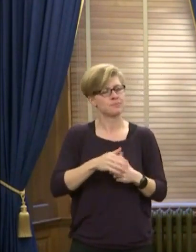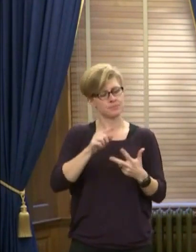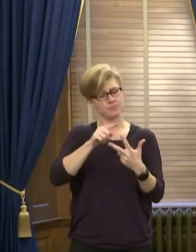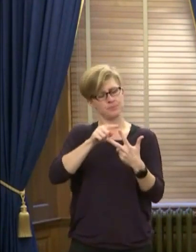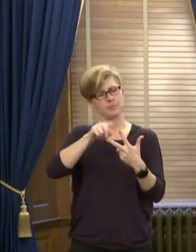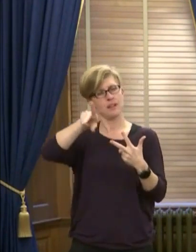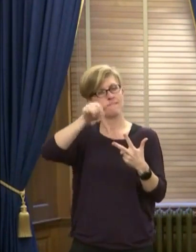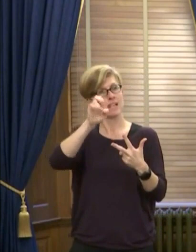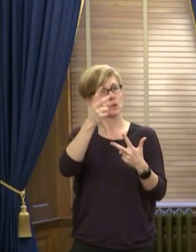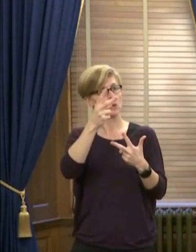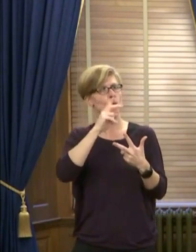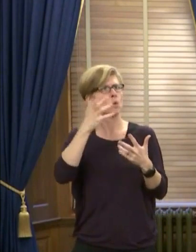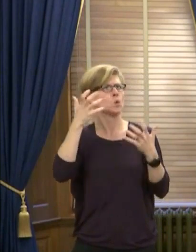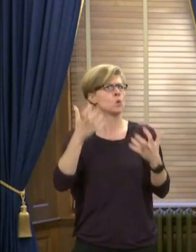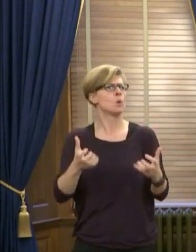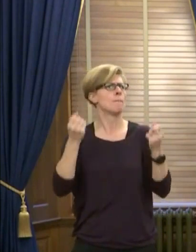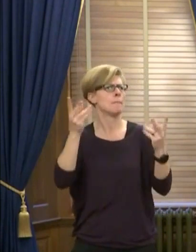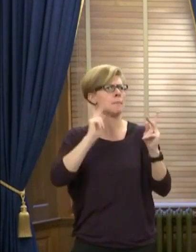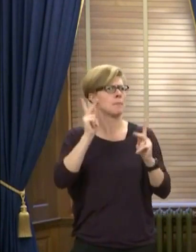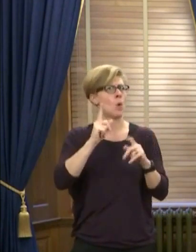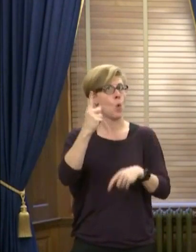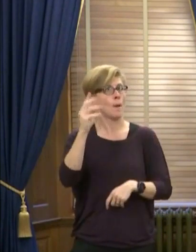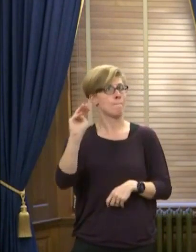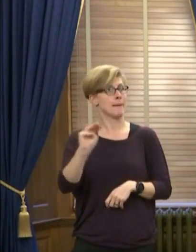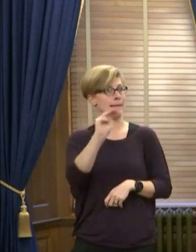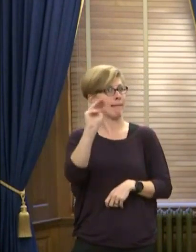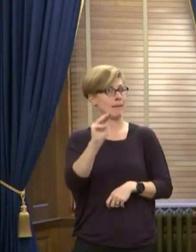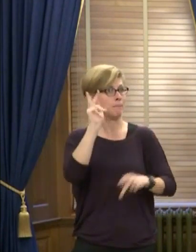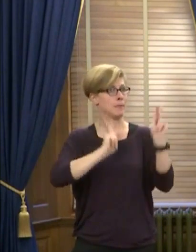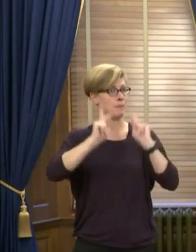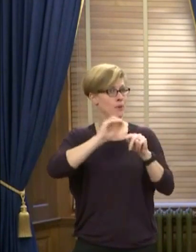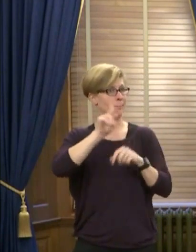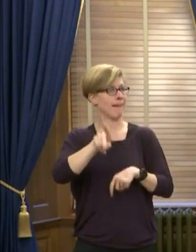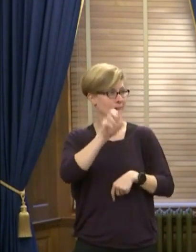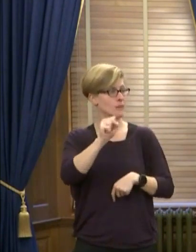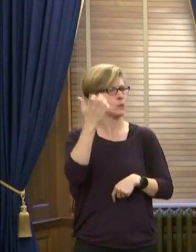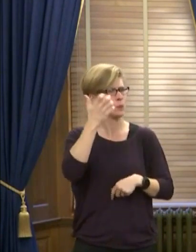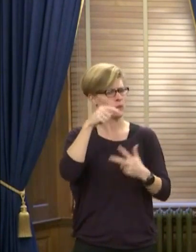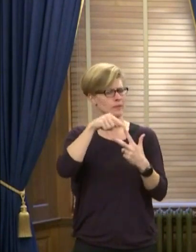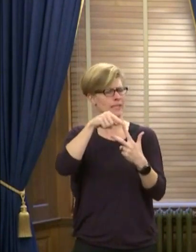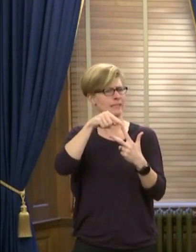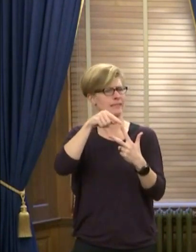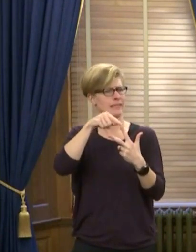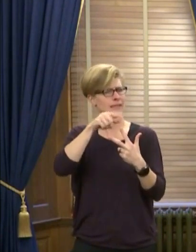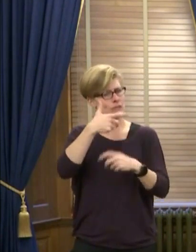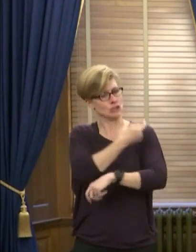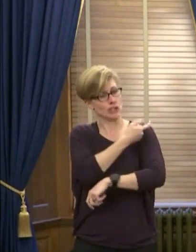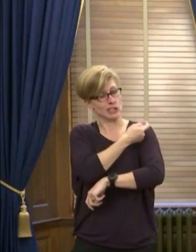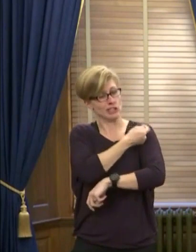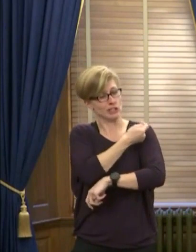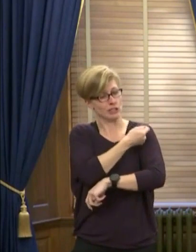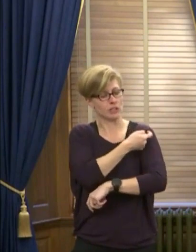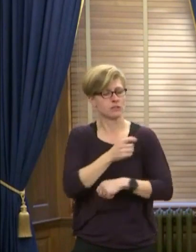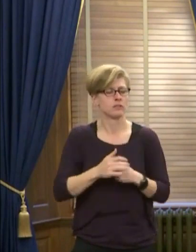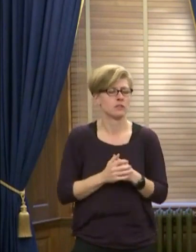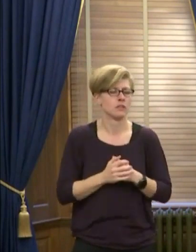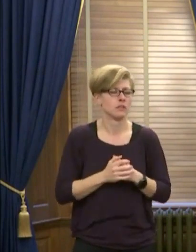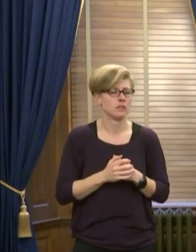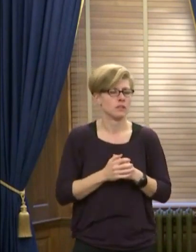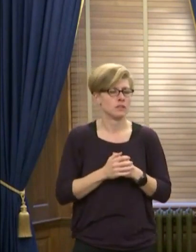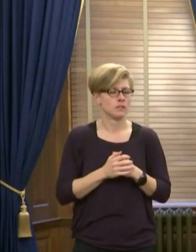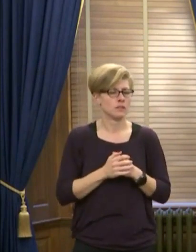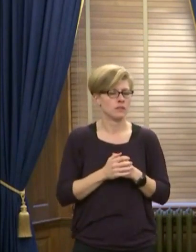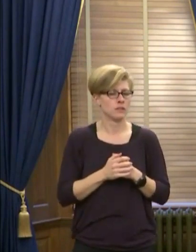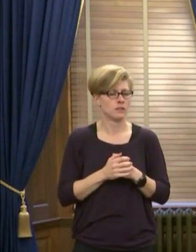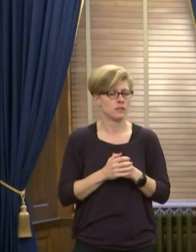very large number of people, right at a million Kansans in phase two. And especially with, if you will, having